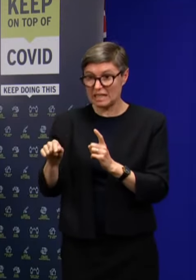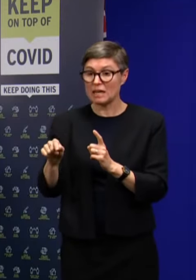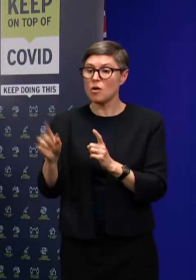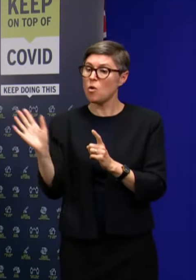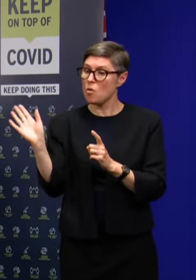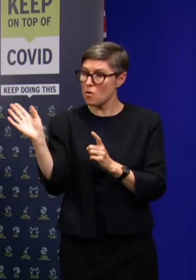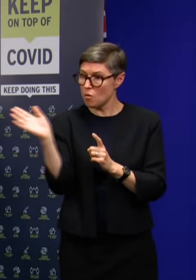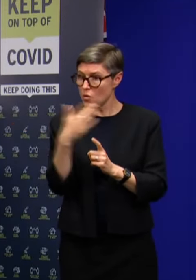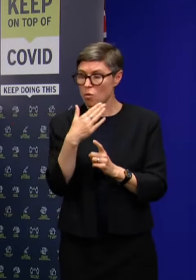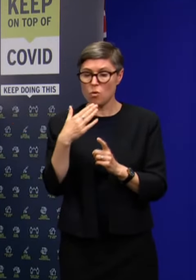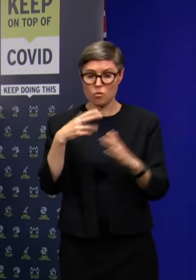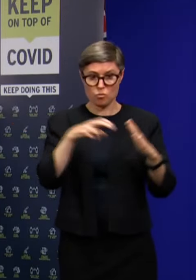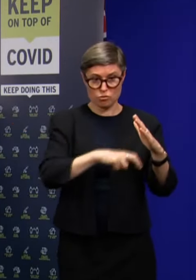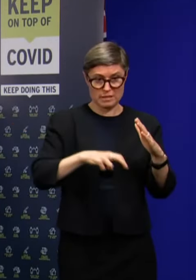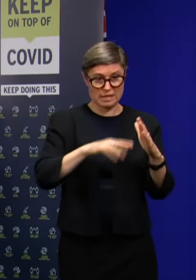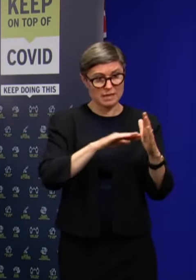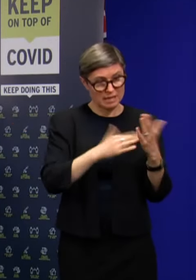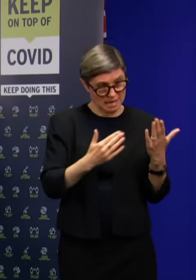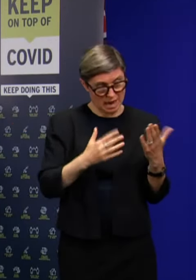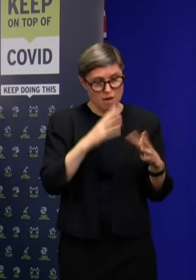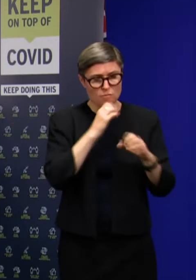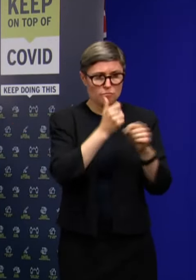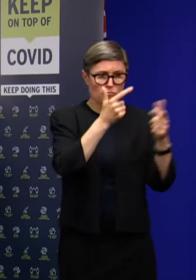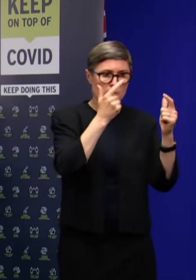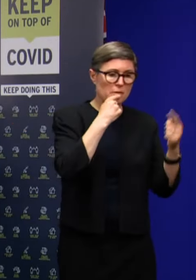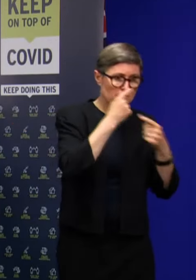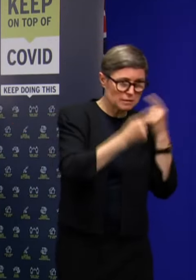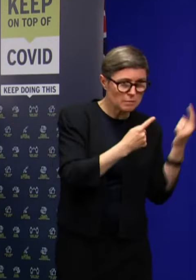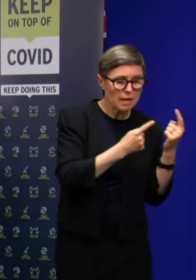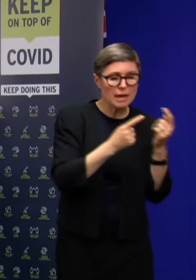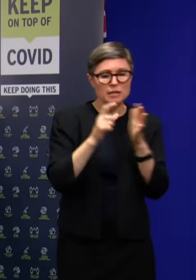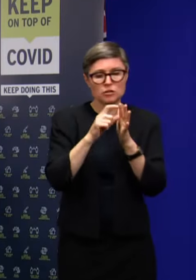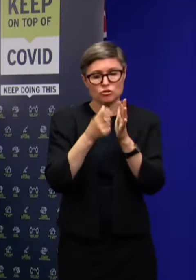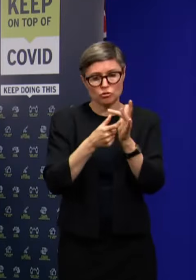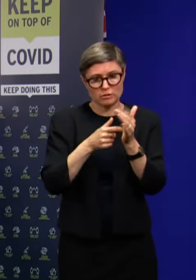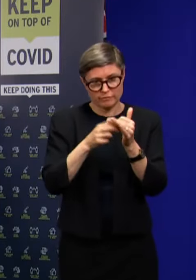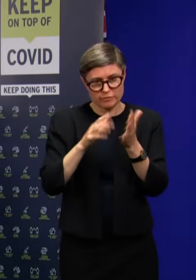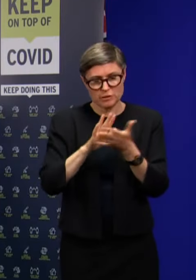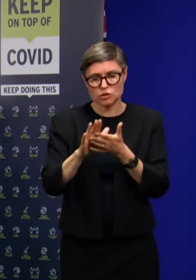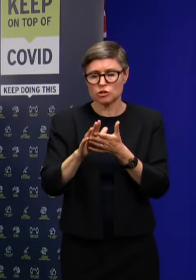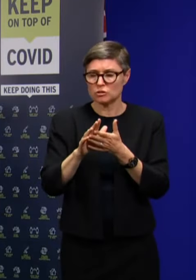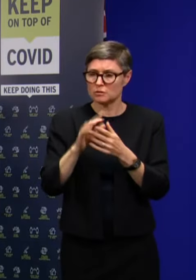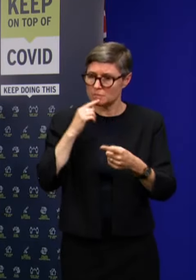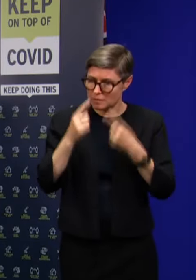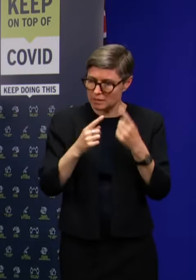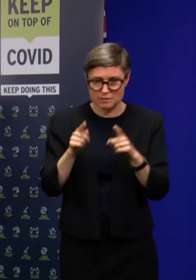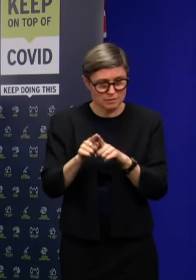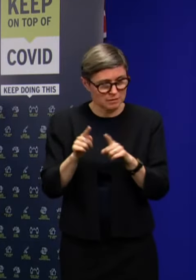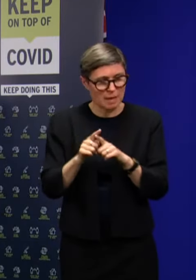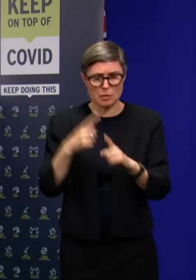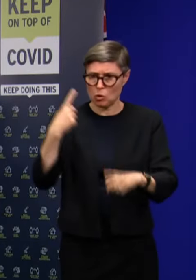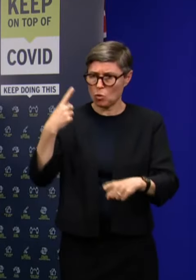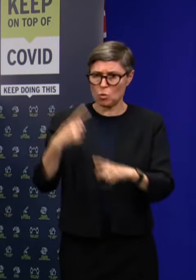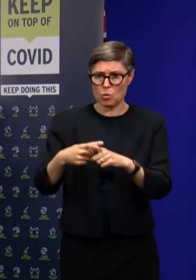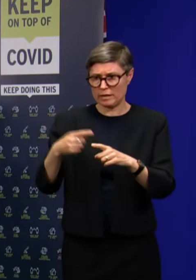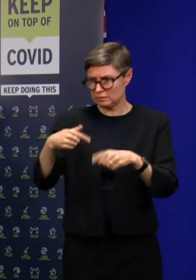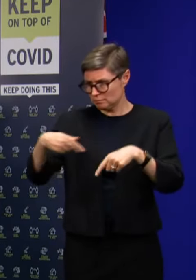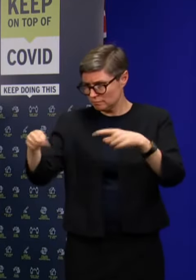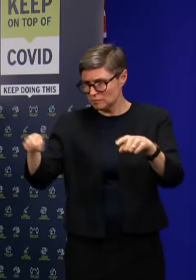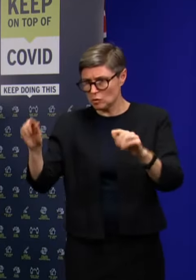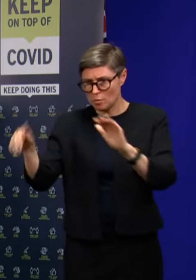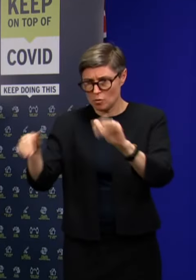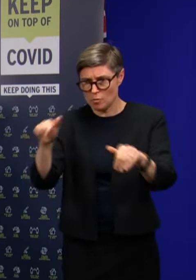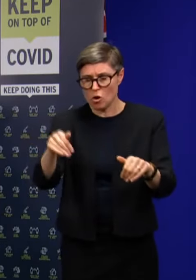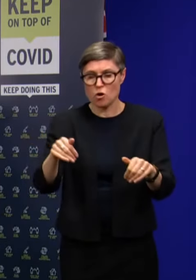note that isolation and the rapid response to put them into quarantine, they undergo a testing